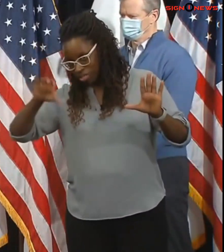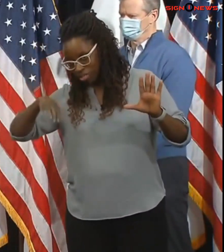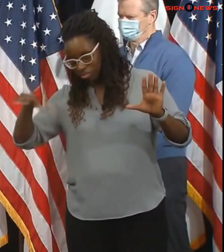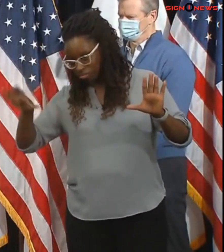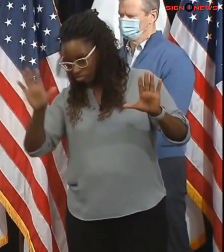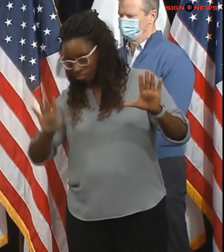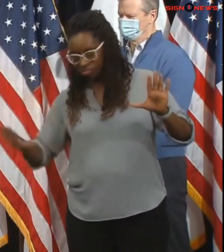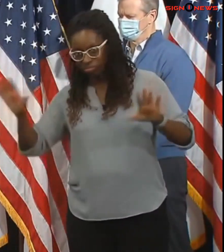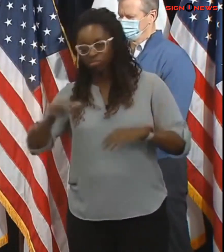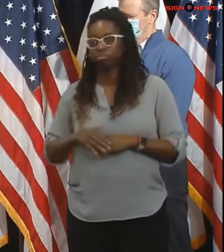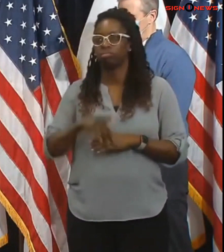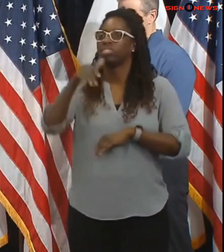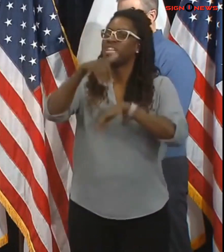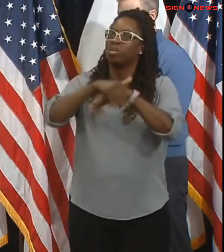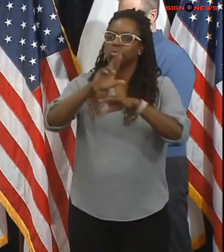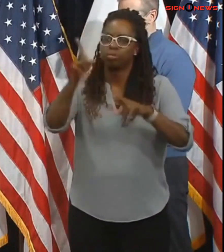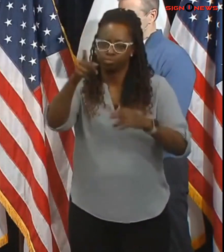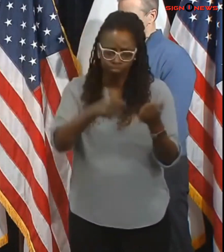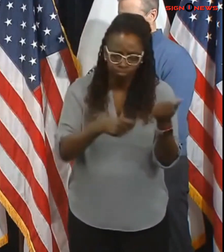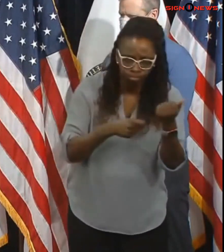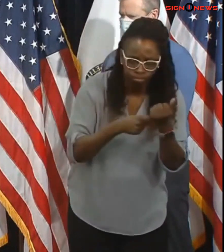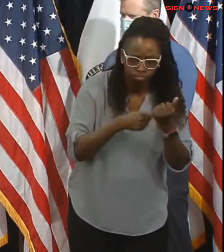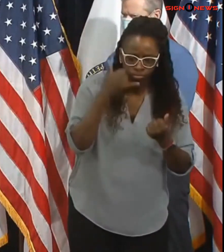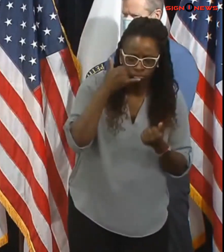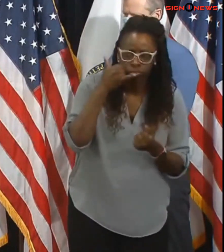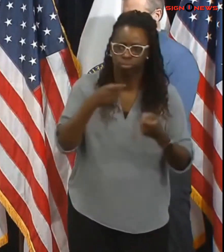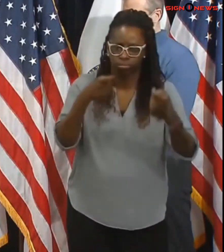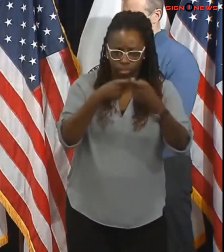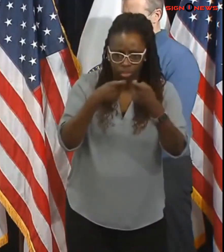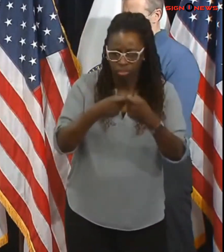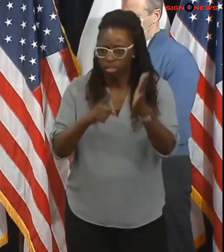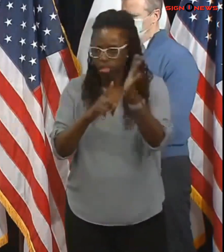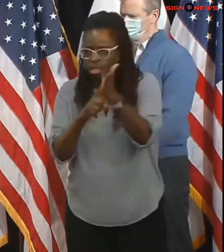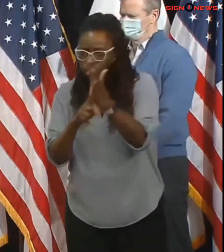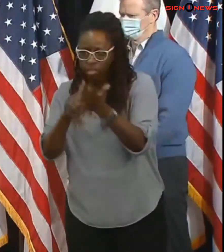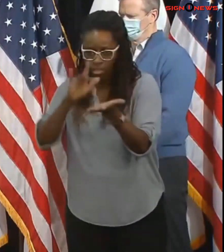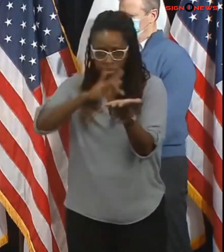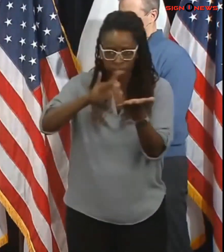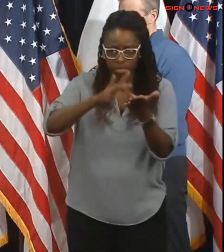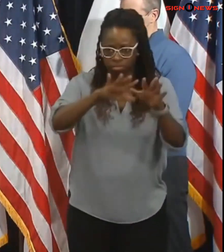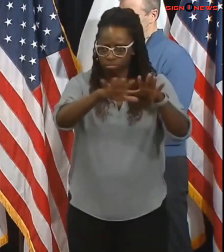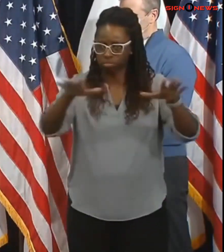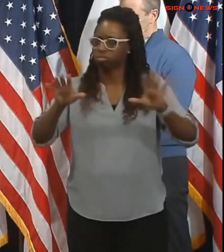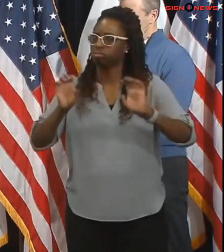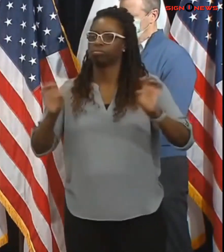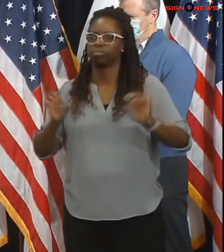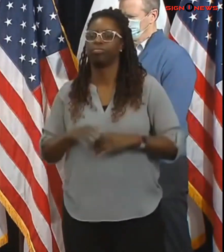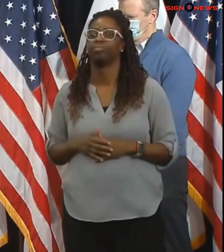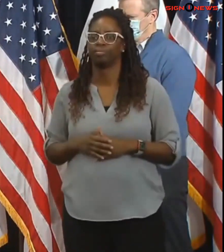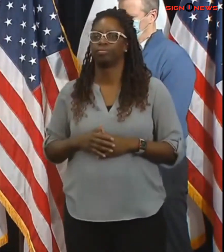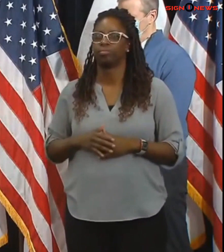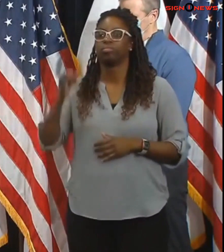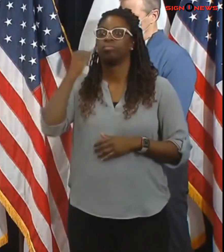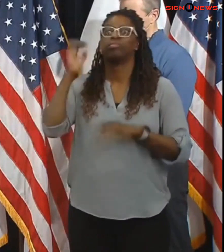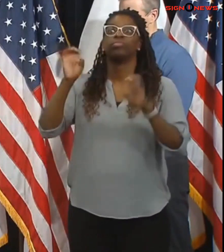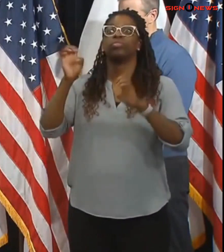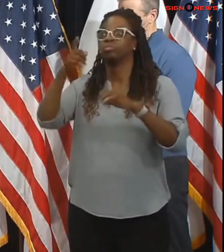if you have an emergency generator make sure you have fuel and know how to operate it safely outside away from your home